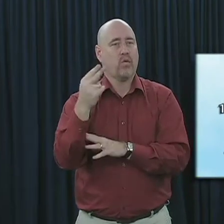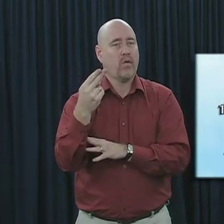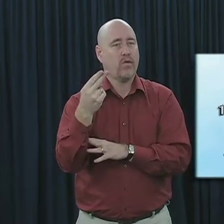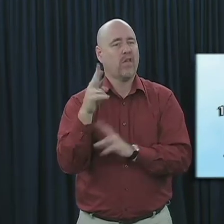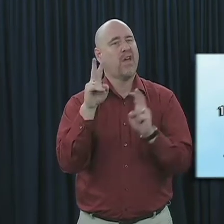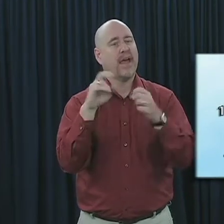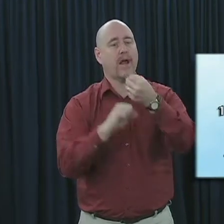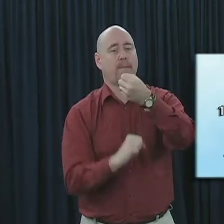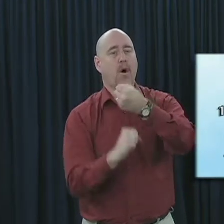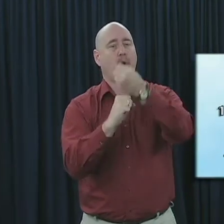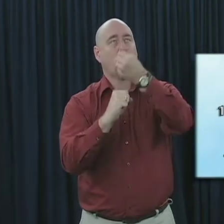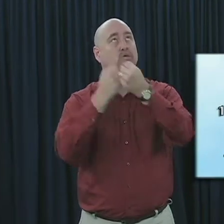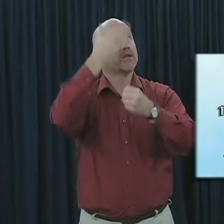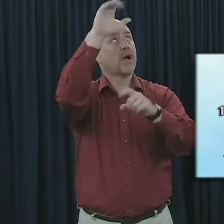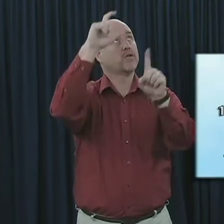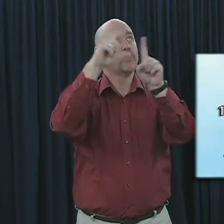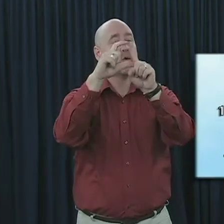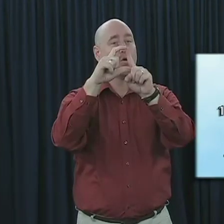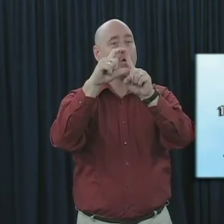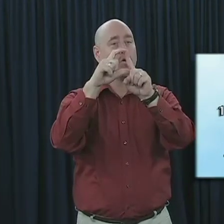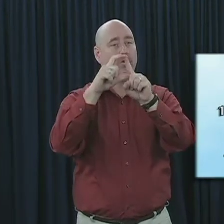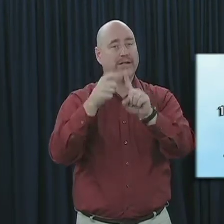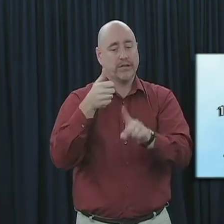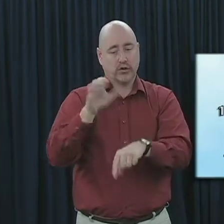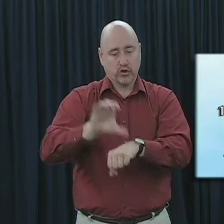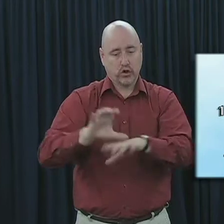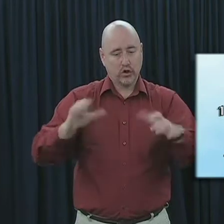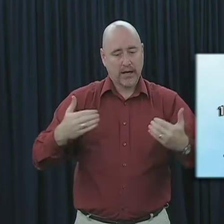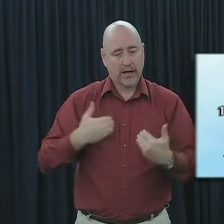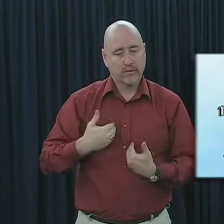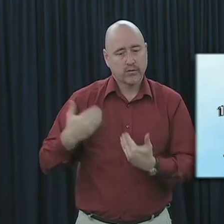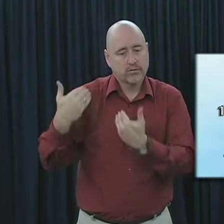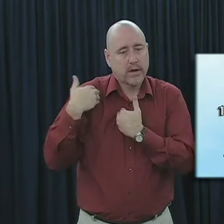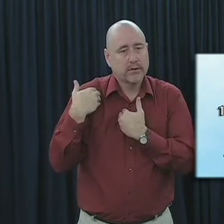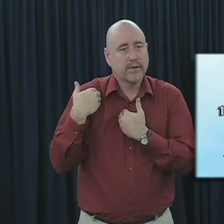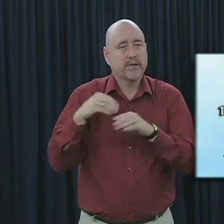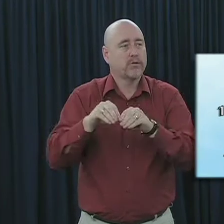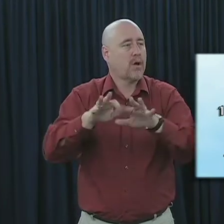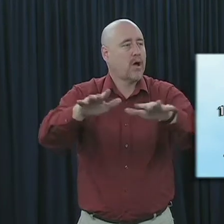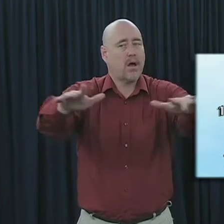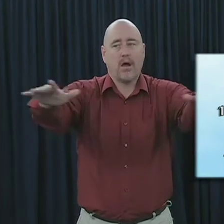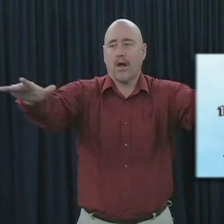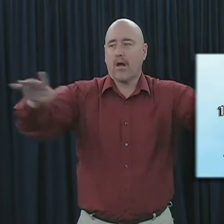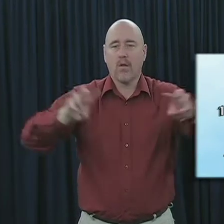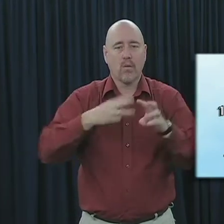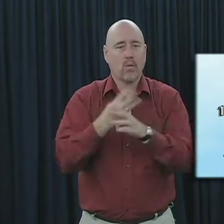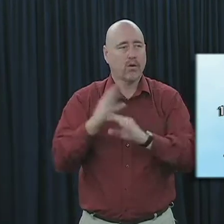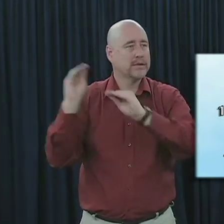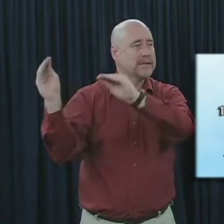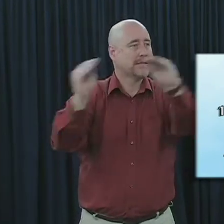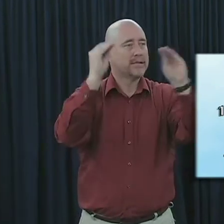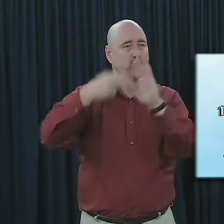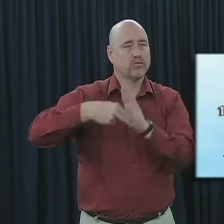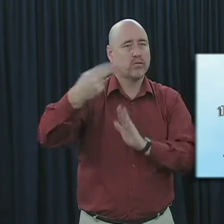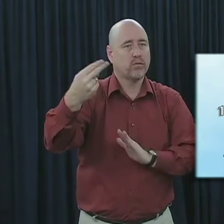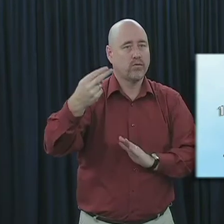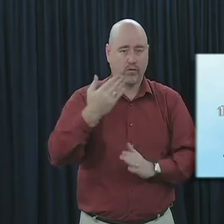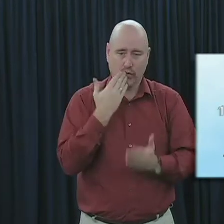upholds the word of God. It has the responsibility of going into all the world to preach the truth, the good news